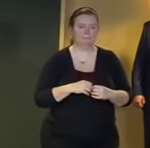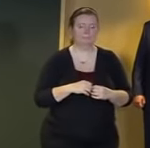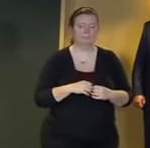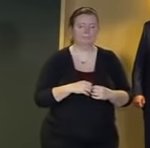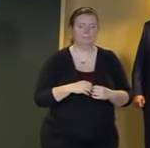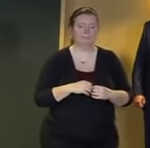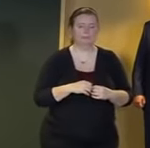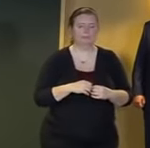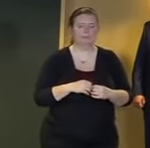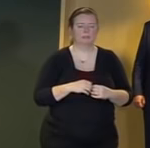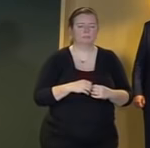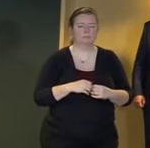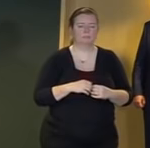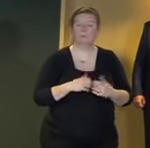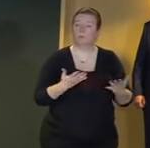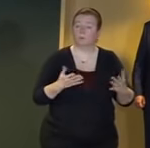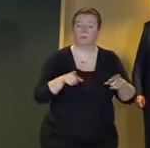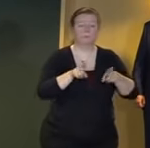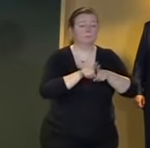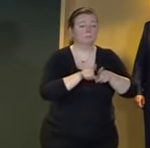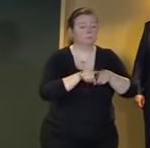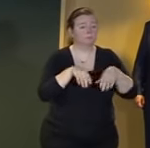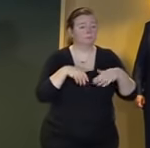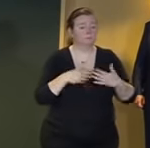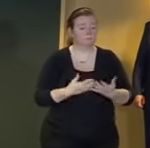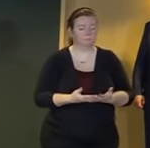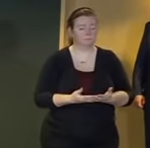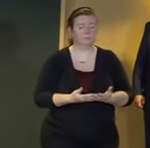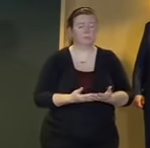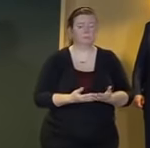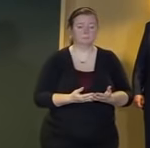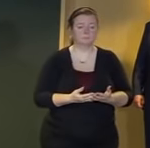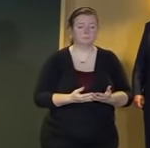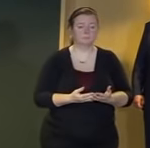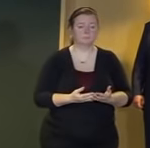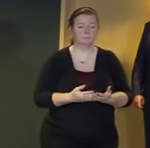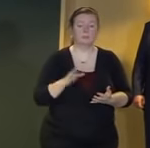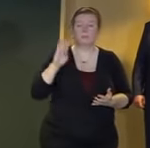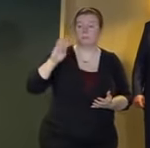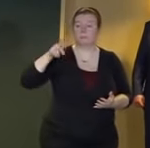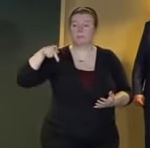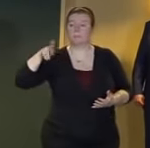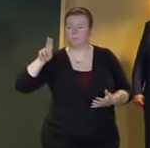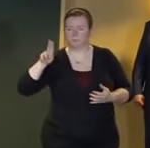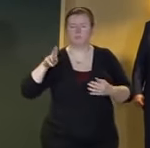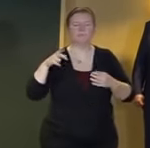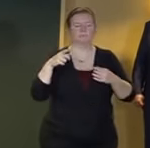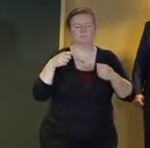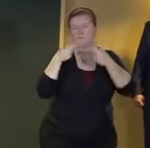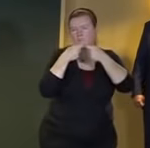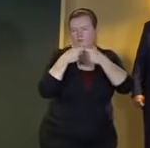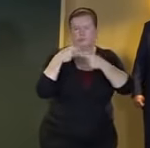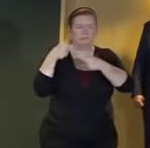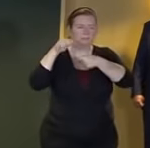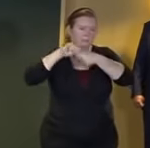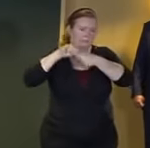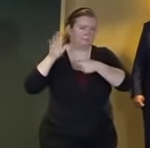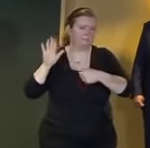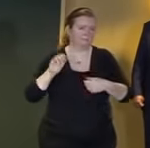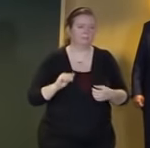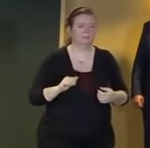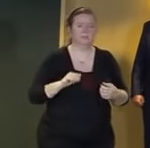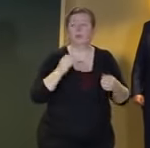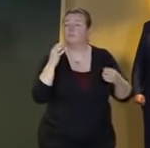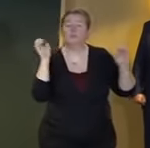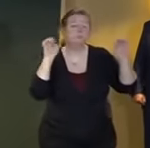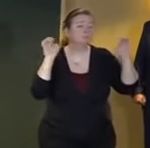informs the public utilities the electric service providers and how they man their trucks their crews including very